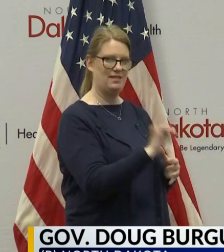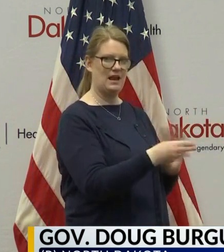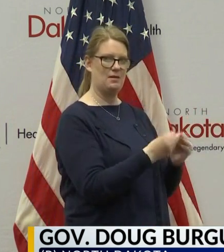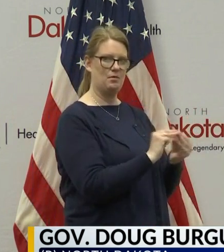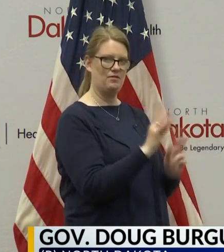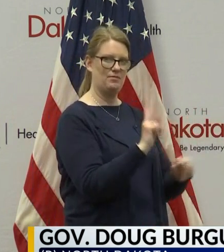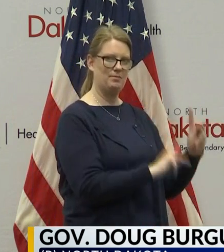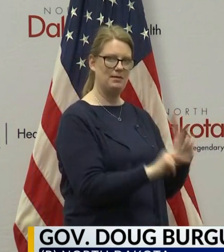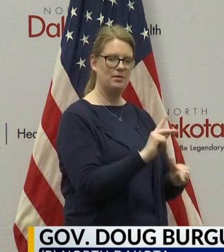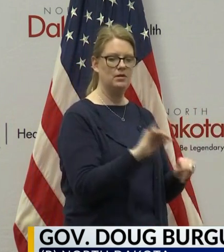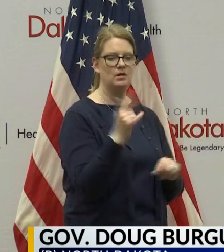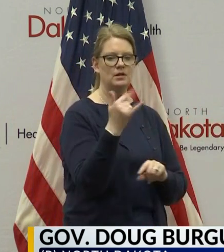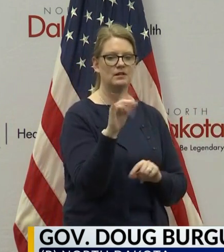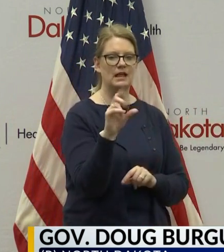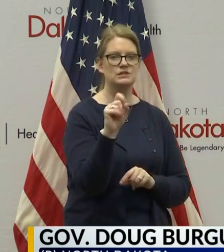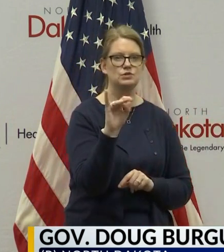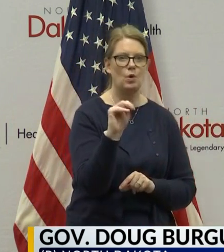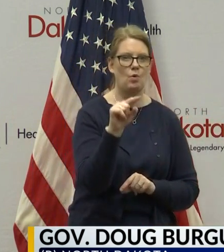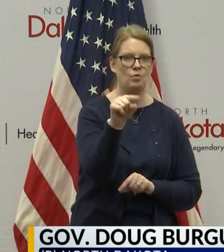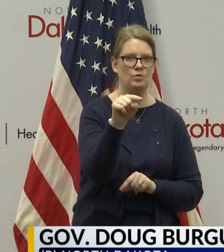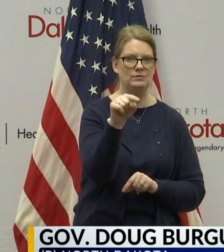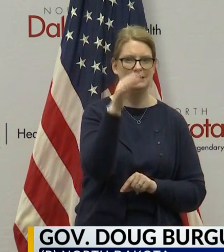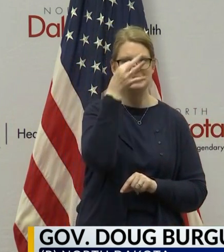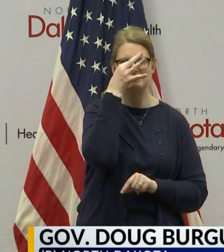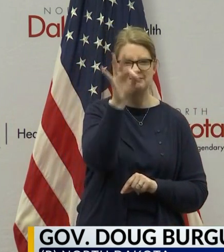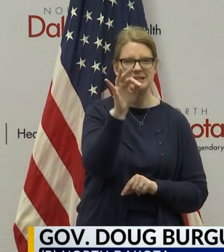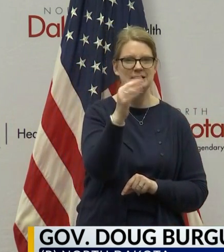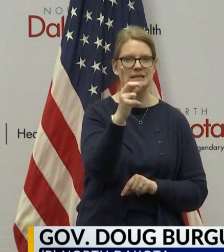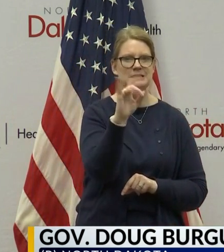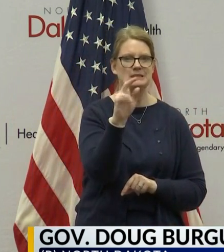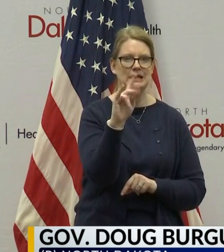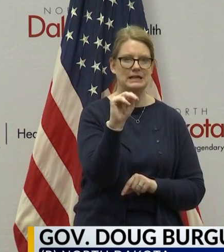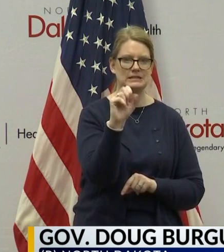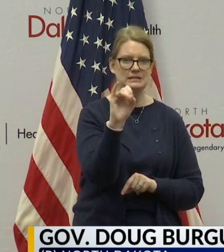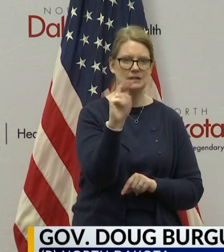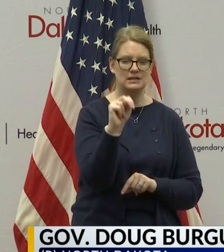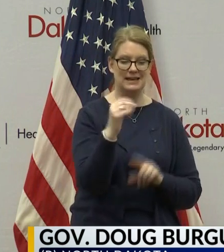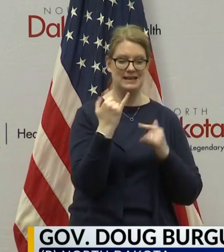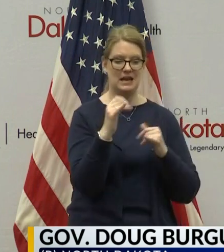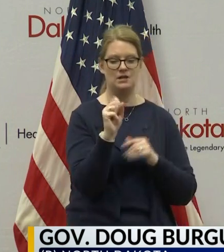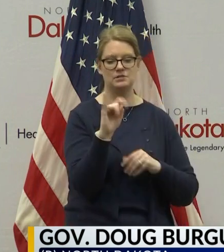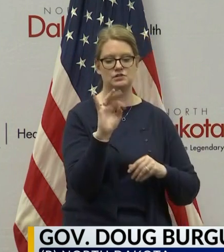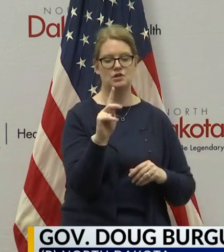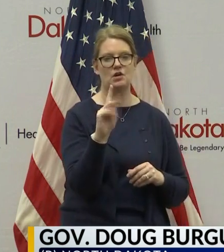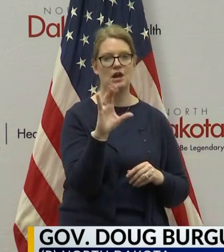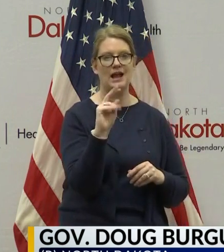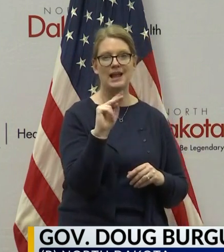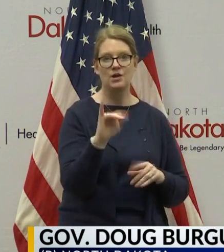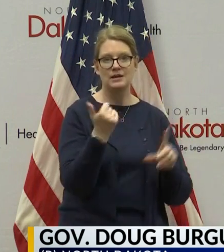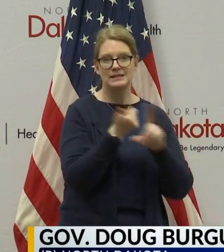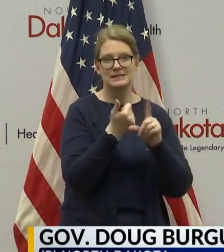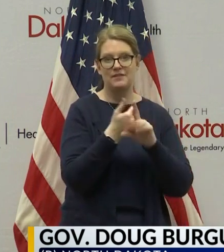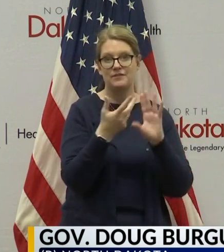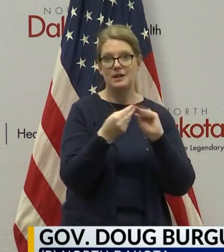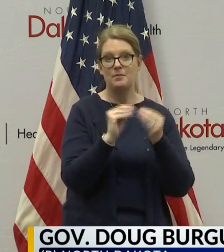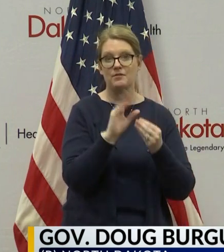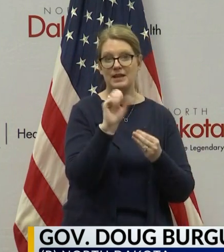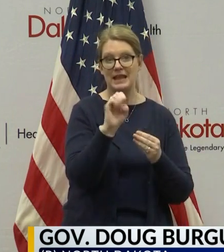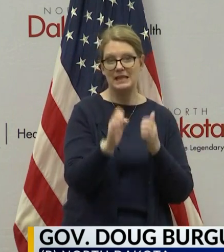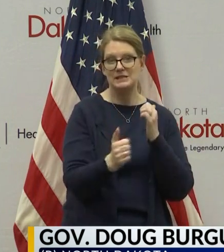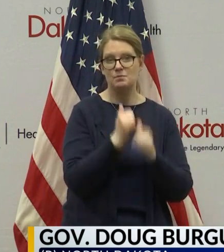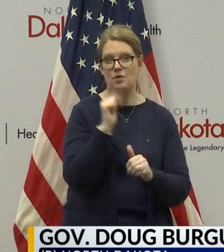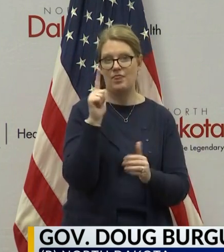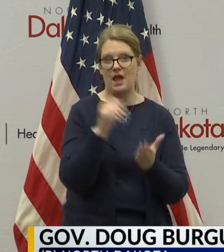with Gladstone being so close to Dickinson and Stark County being one of our, our hotspots in terms of cases per